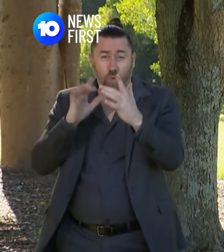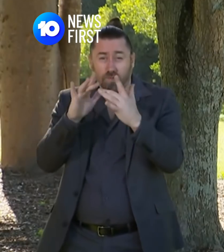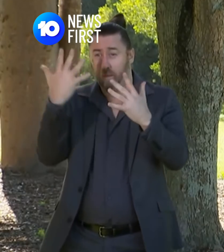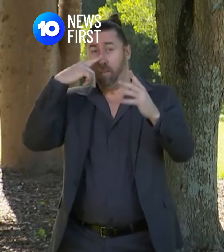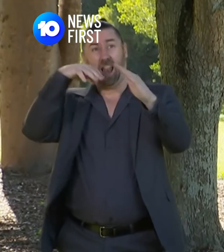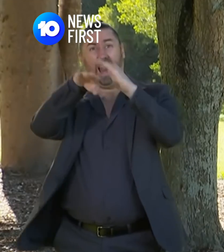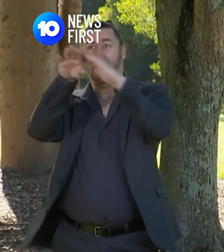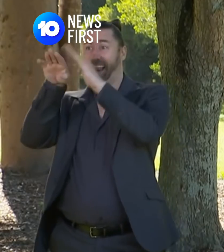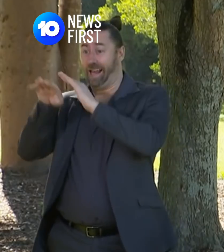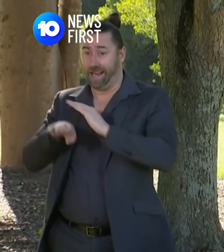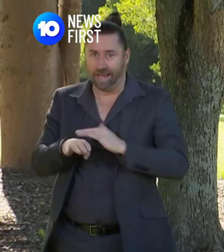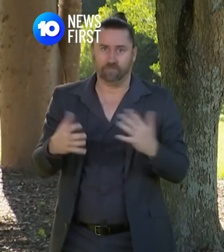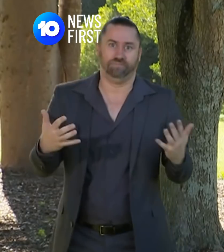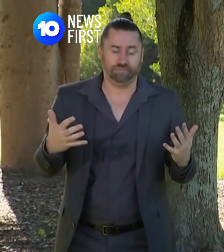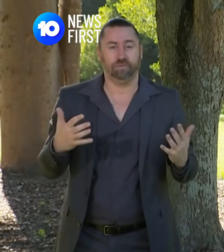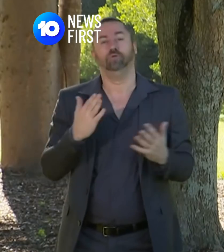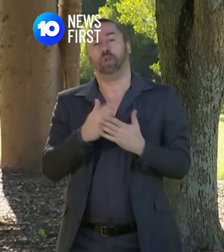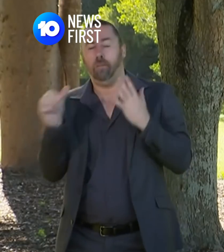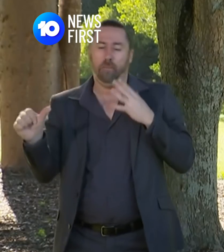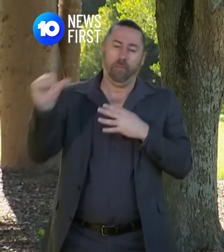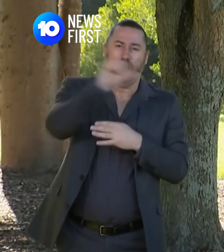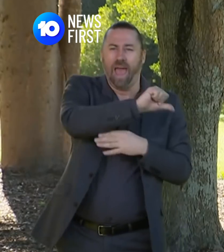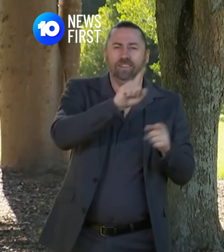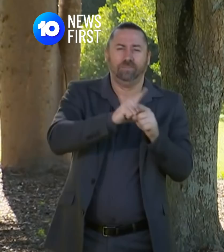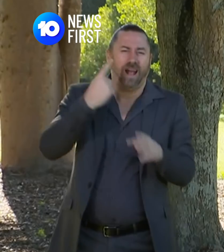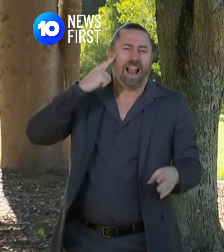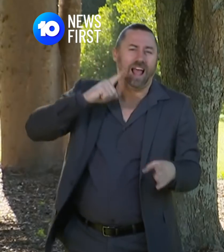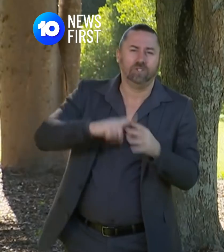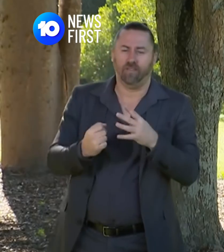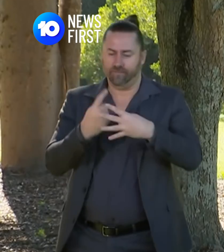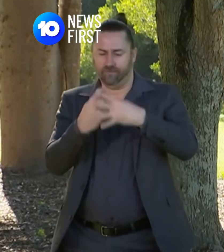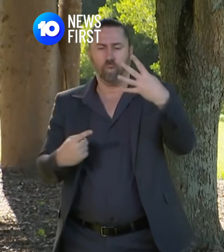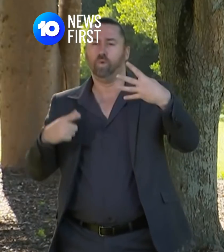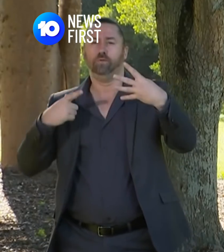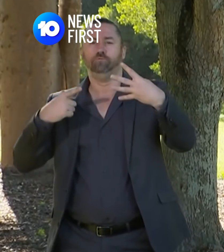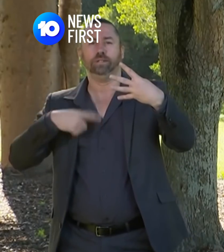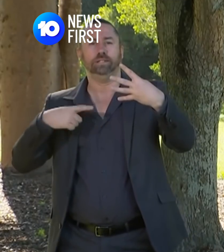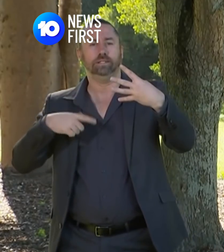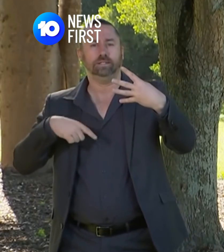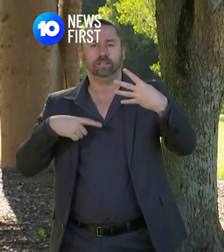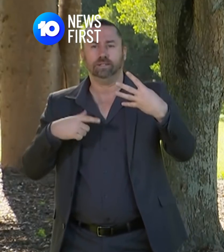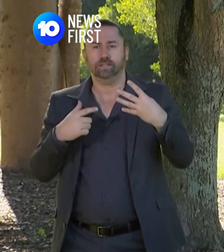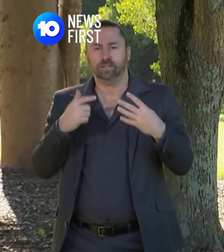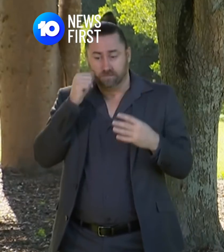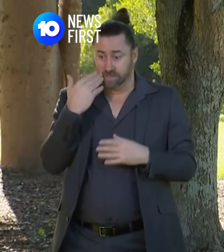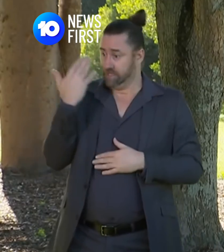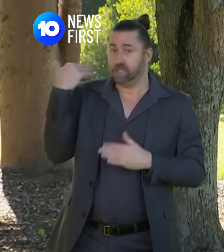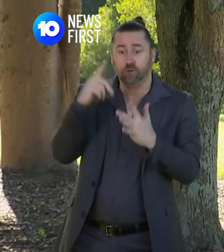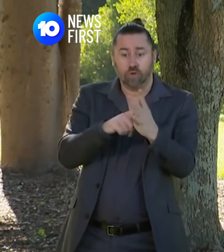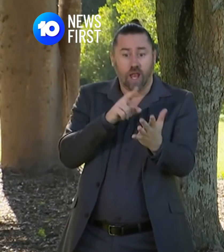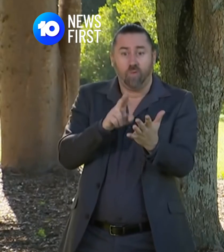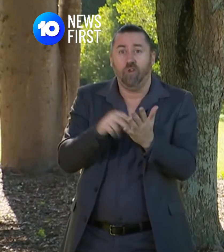four reasons that people can leave home as were in place last year and in January this year when we had that